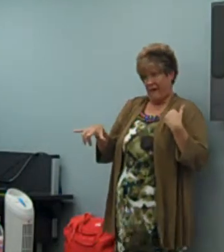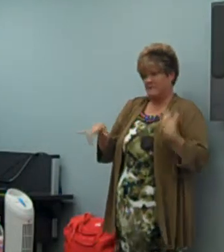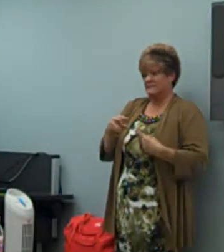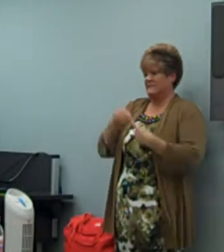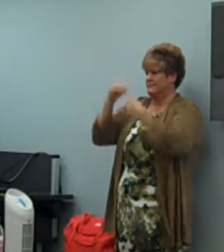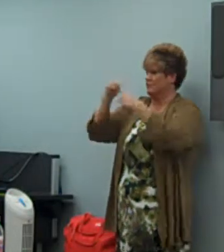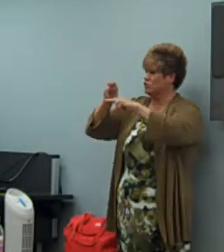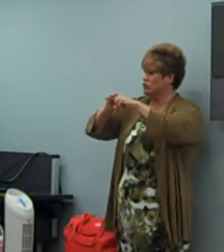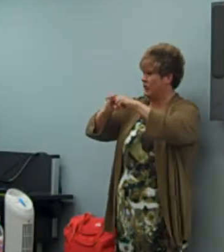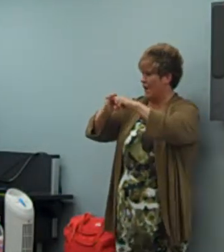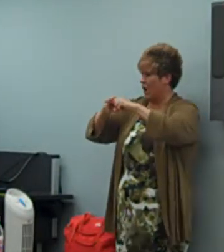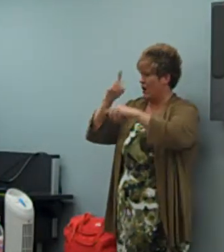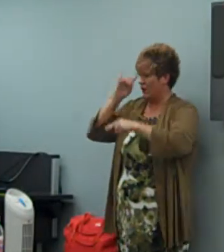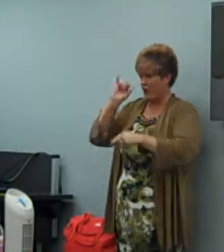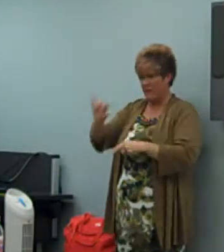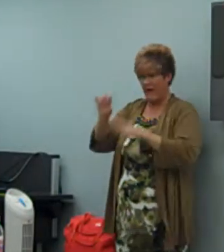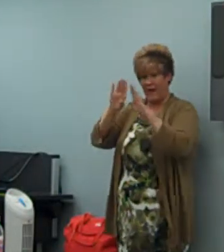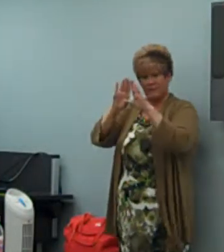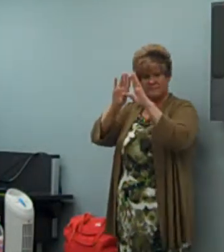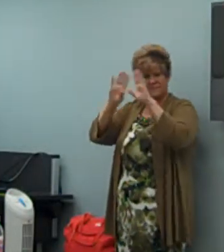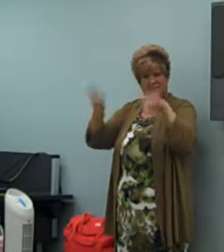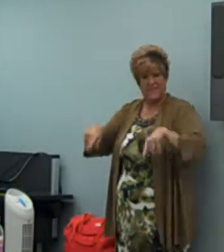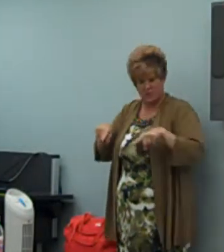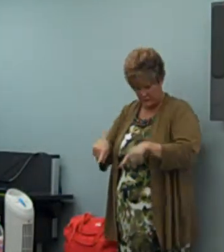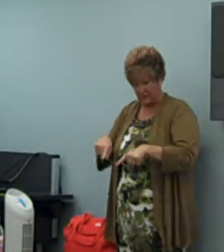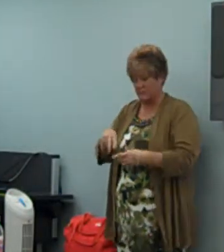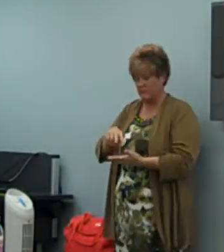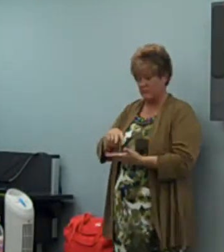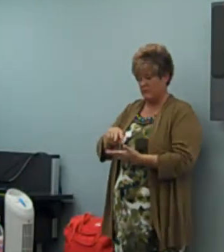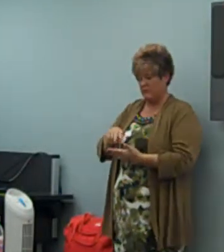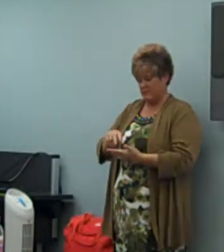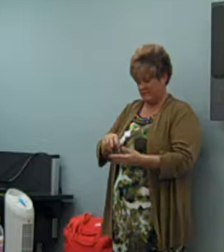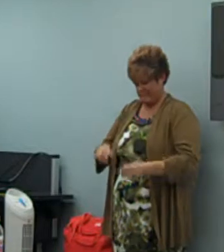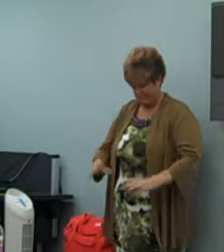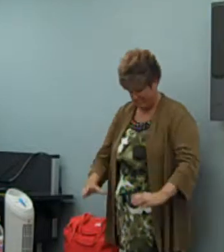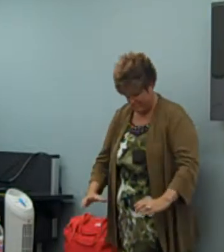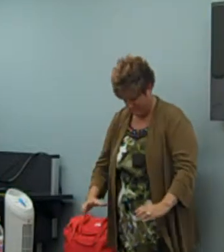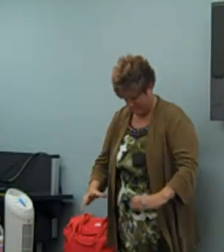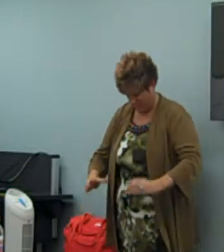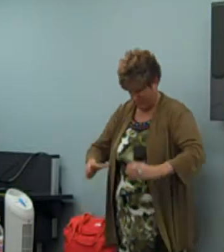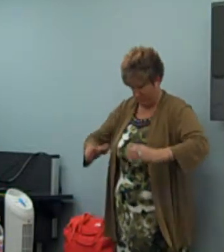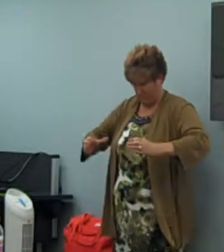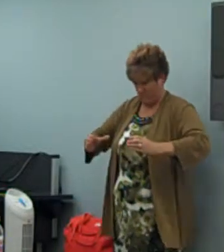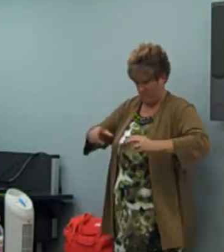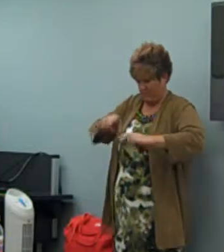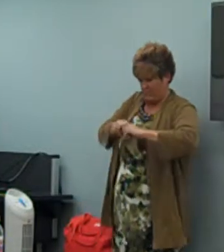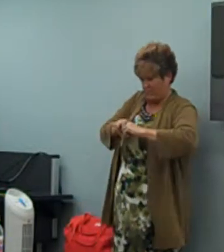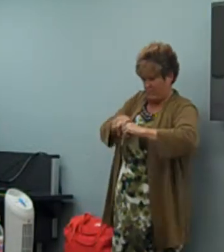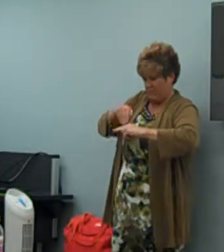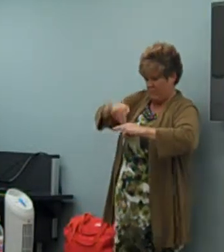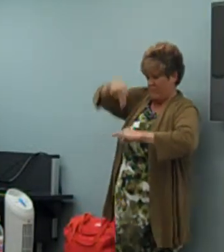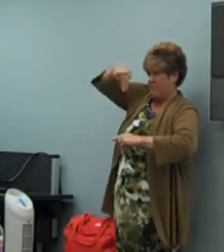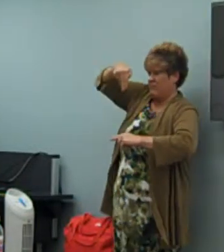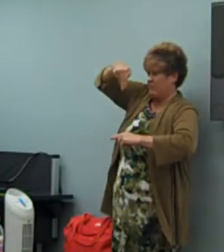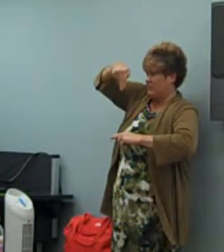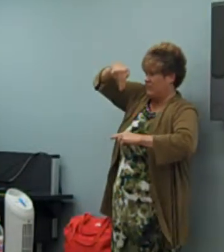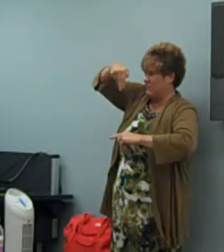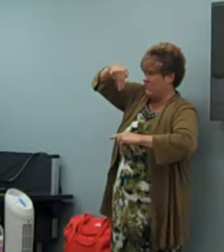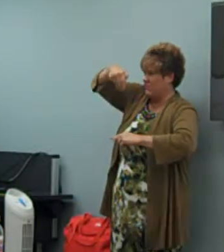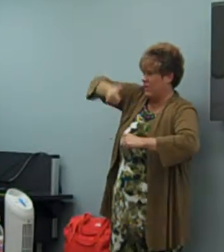So, we do have that, and we have special chairs as well that can raise you